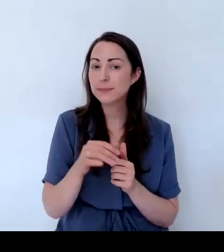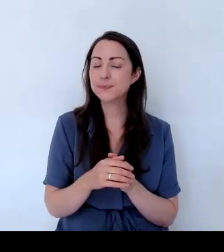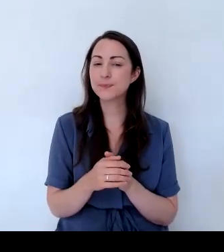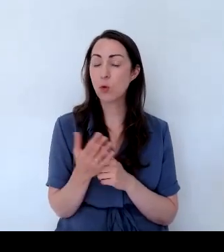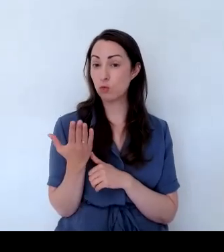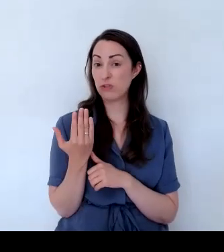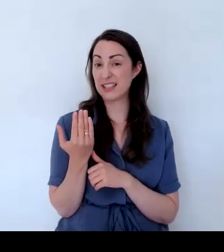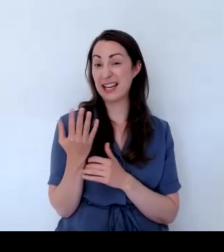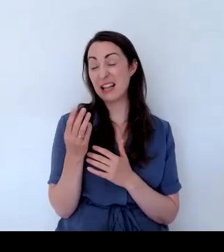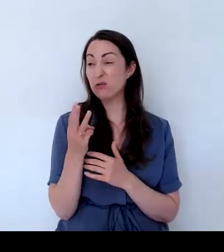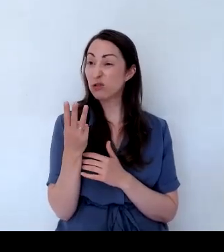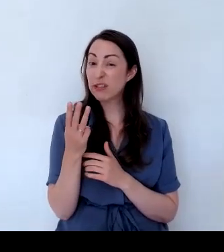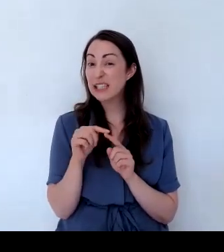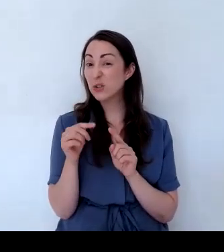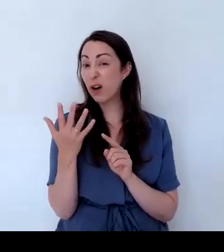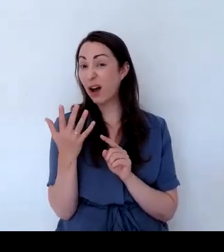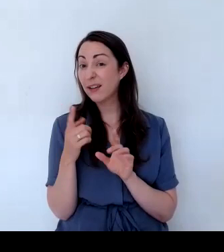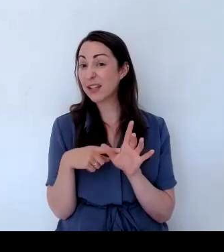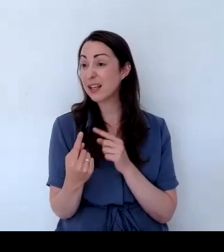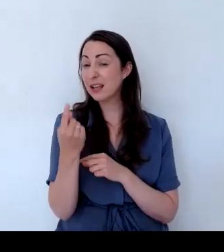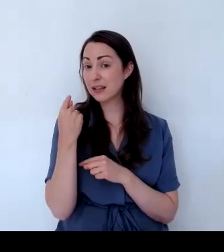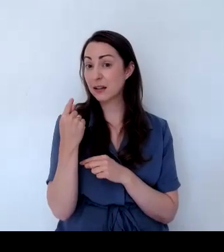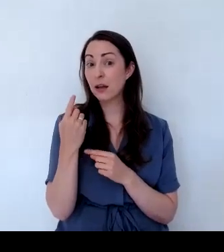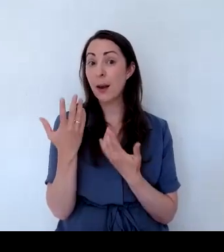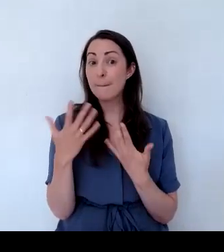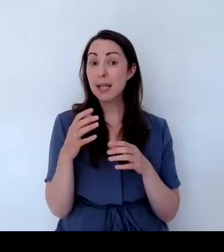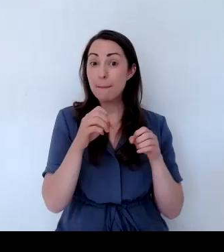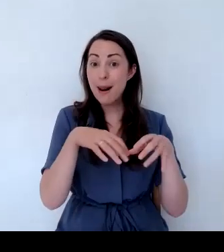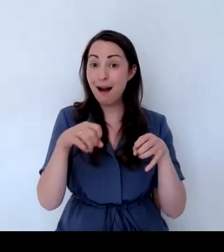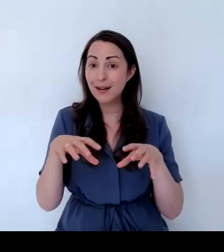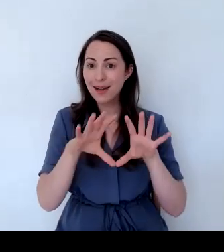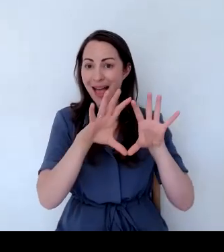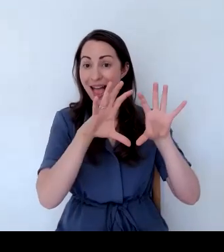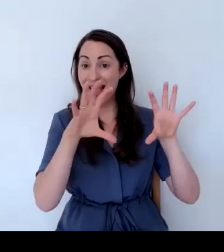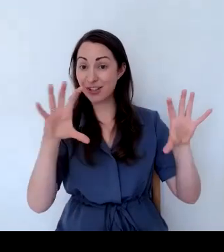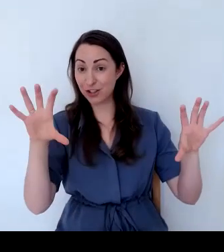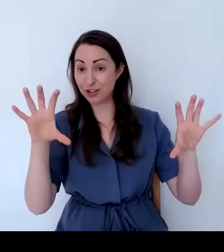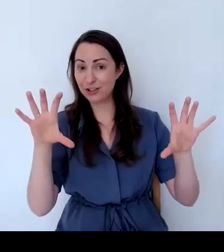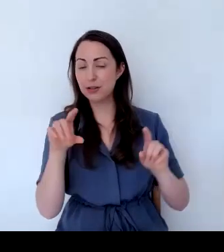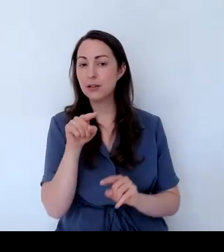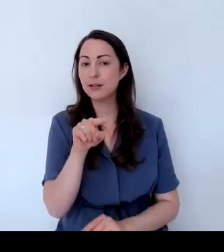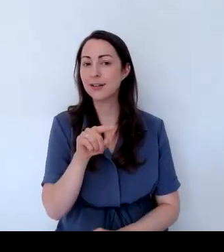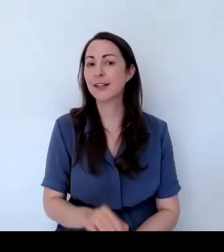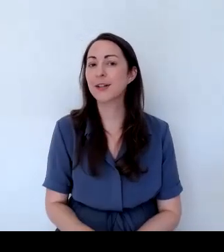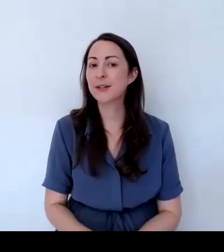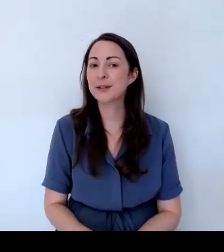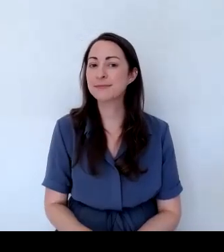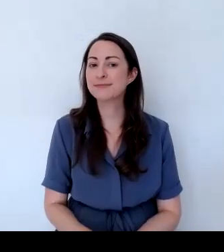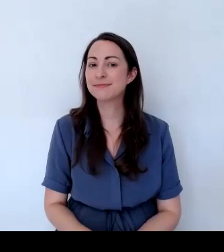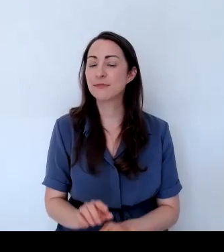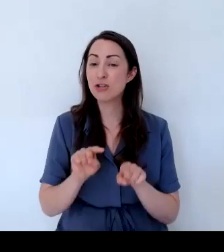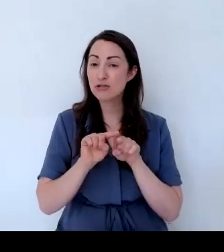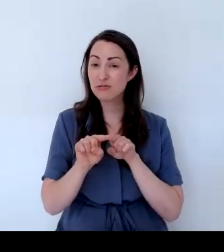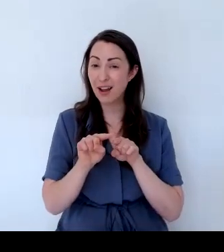to plant this little hedge here, which kind of tries to define our sort of lawn area